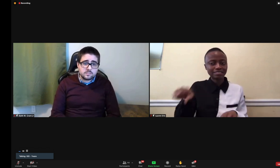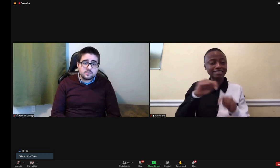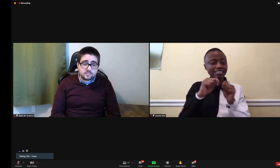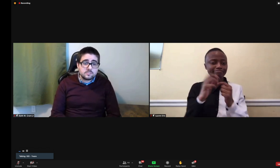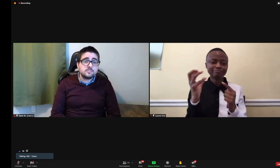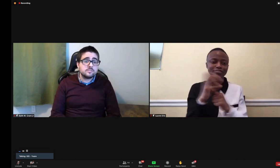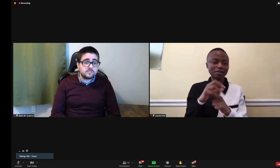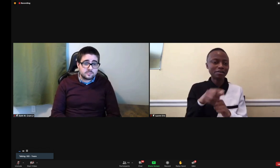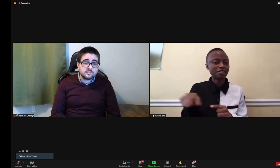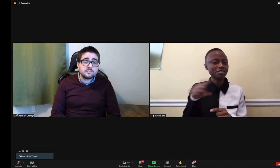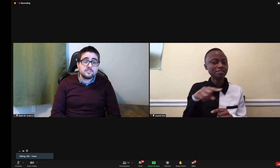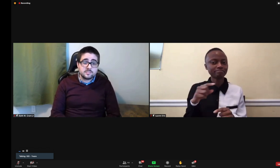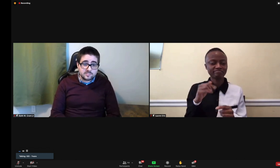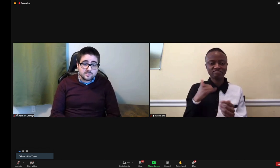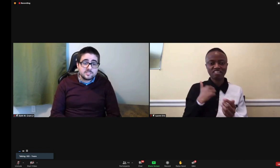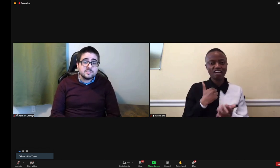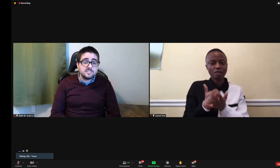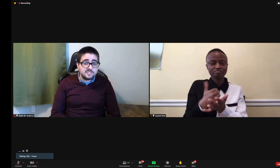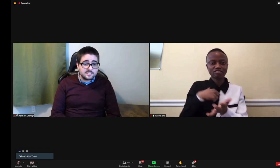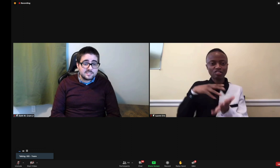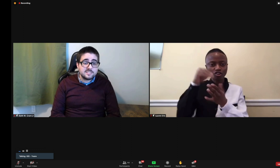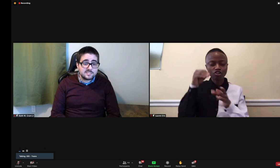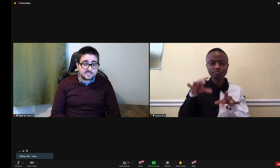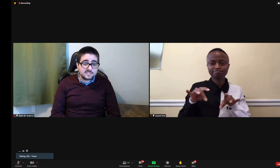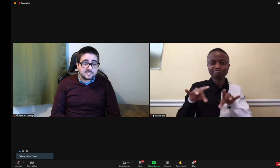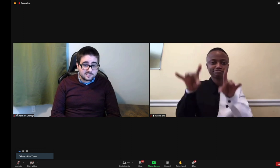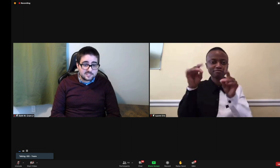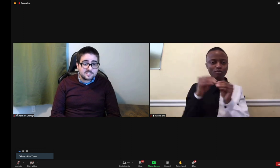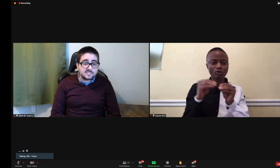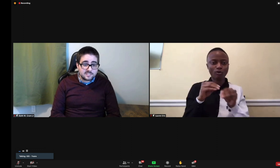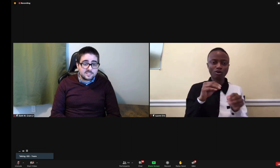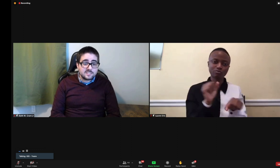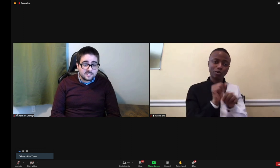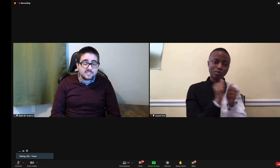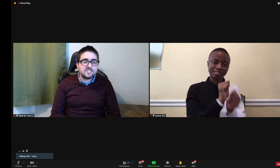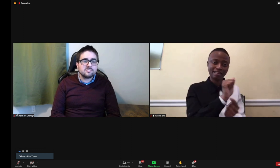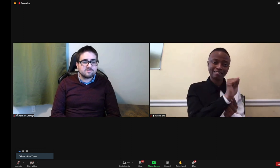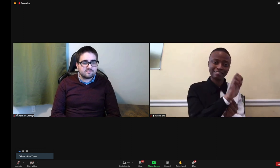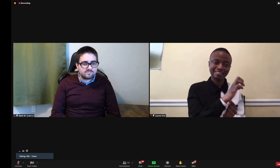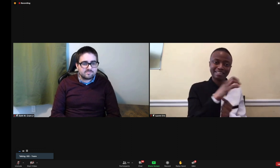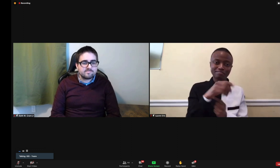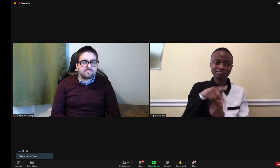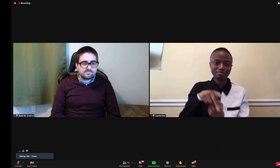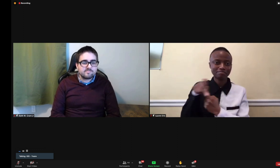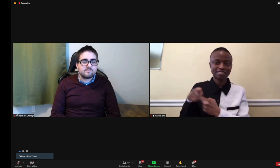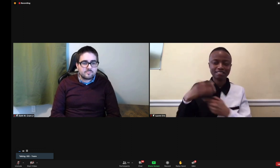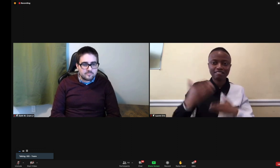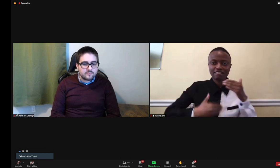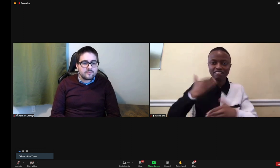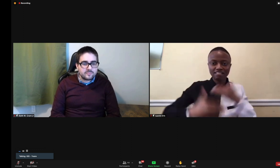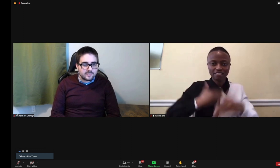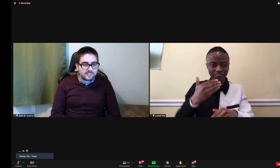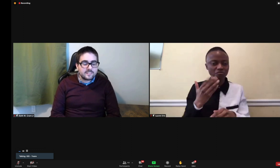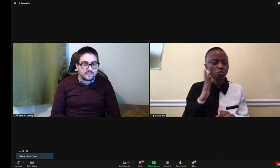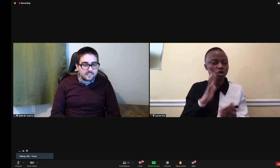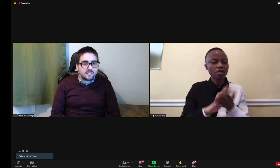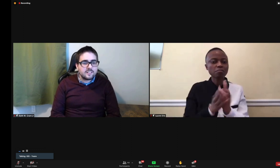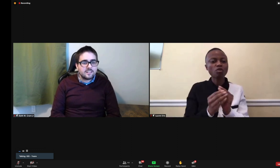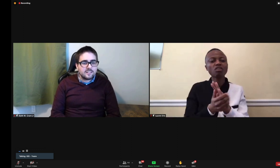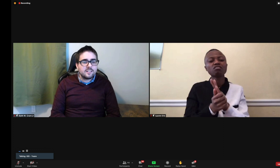feel like I've been blessed to work with such an excellent team, and I've been able to develop my skills in Adobe and Premiere Pro.